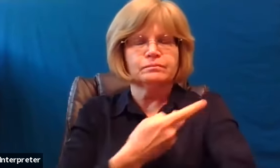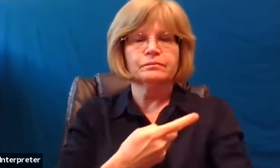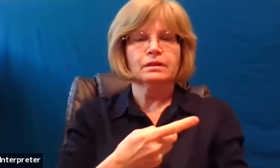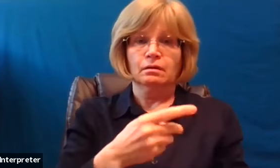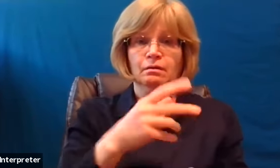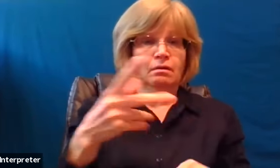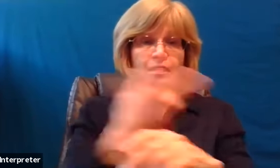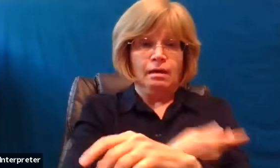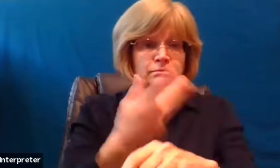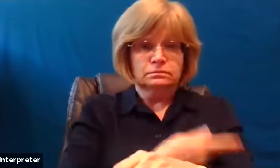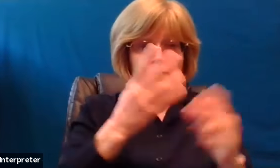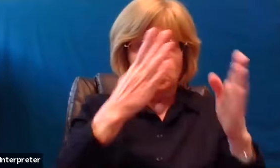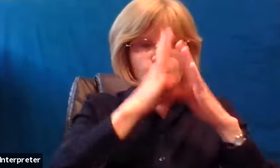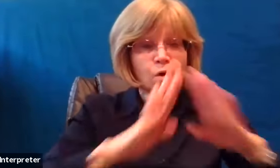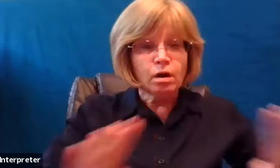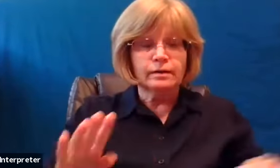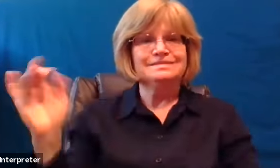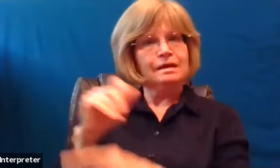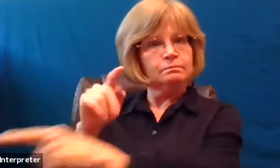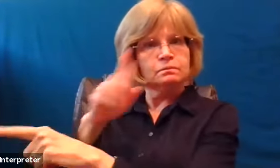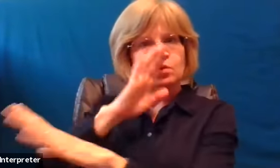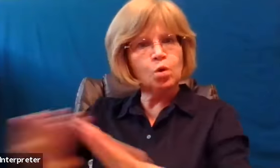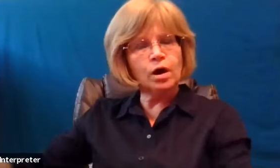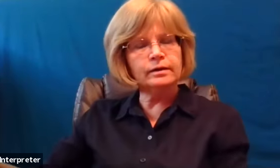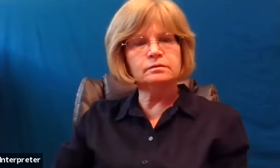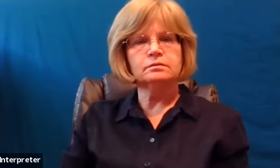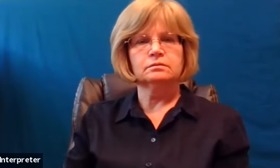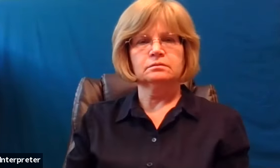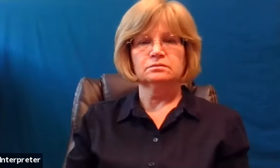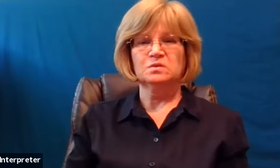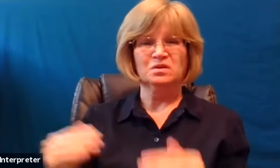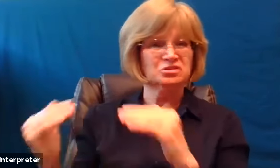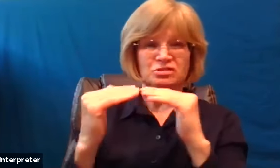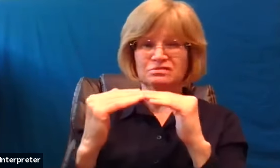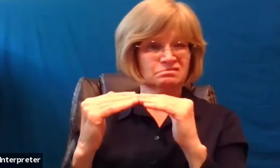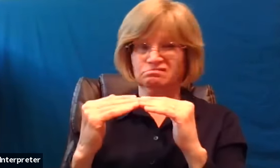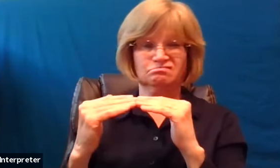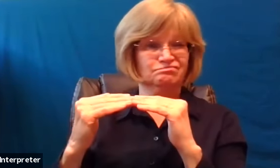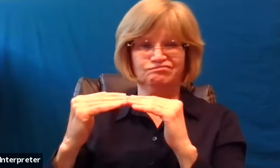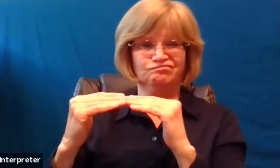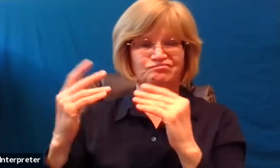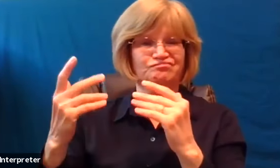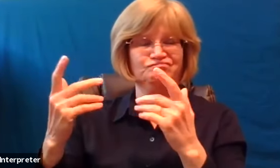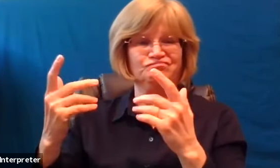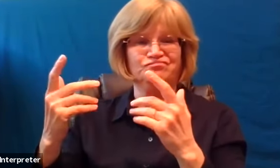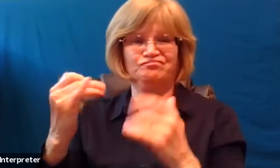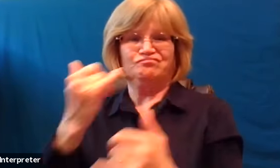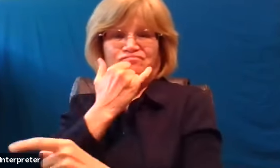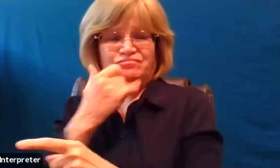a perversion of justice he was taken away. Who could have imagined his future? For he was cut off from the land of